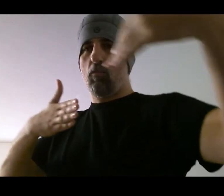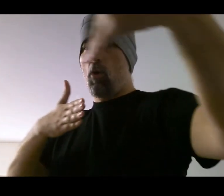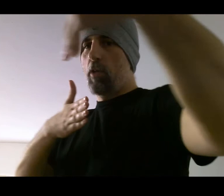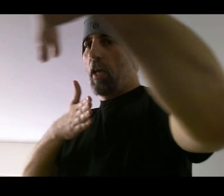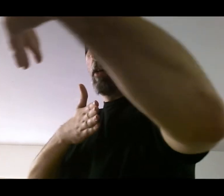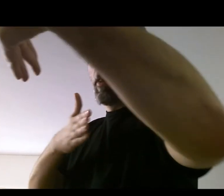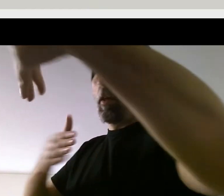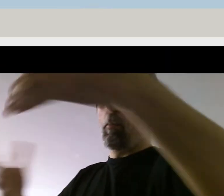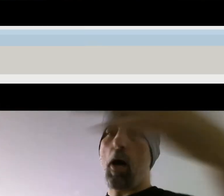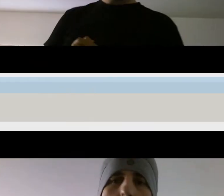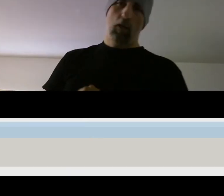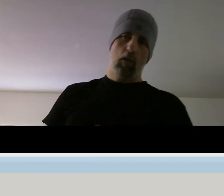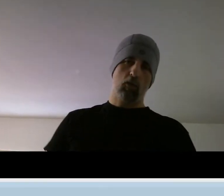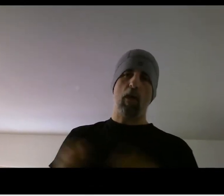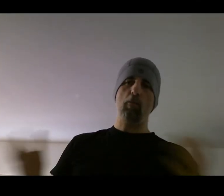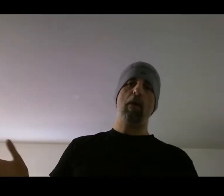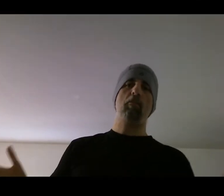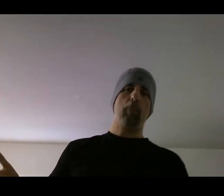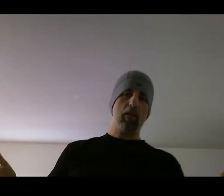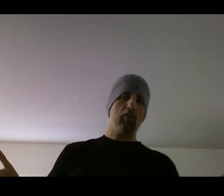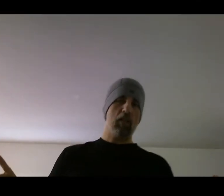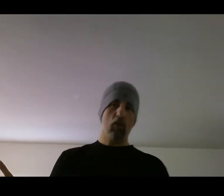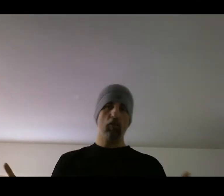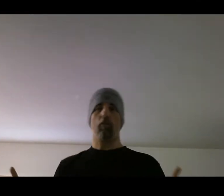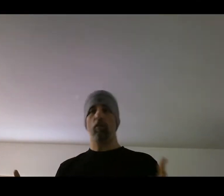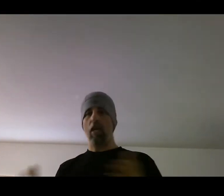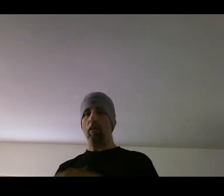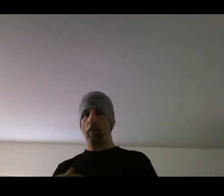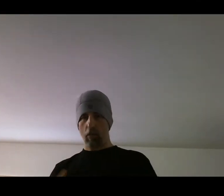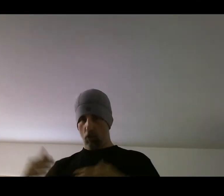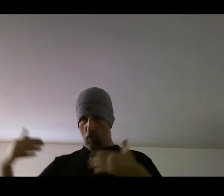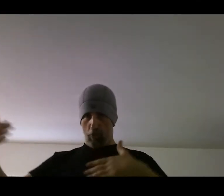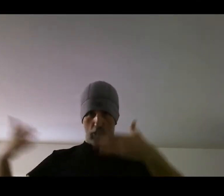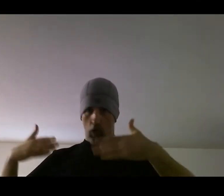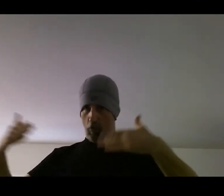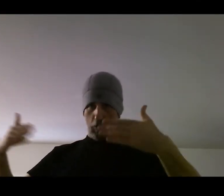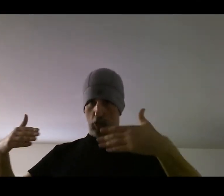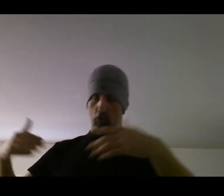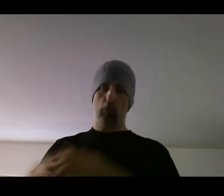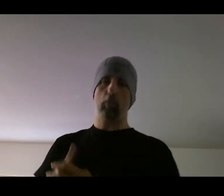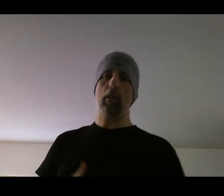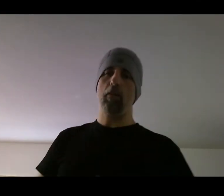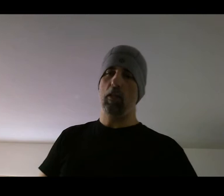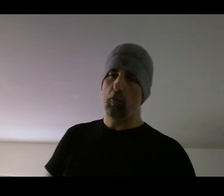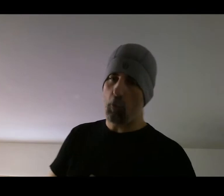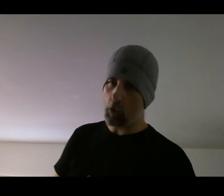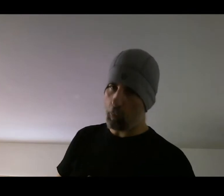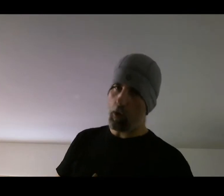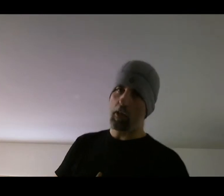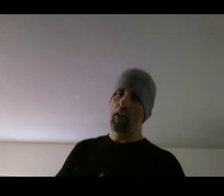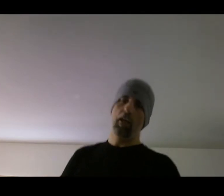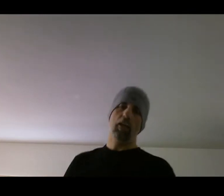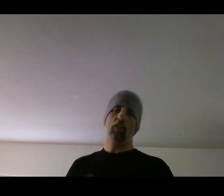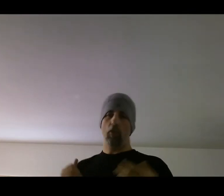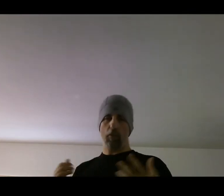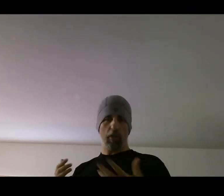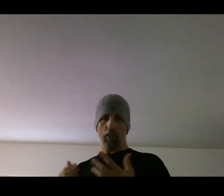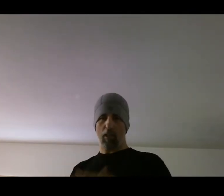rotating within a box. So another benefit of taking things off this artificial 2D plane that you're forced upon is certain things like